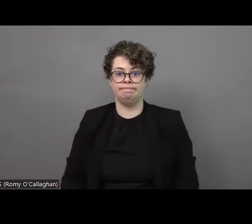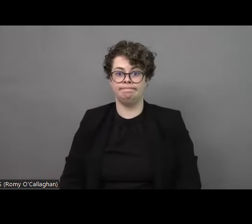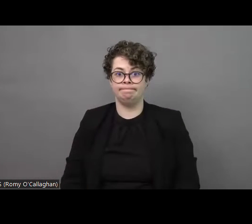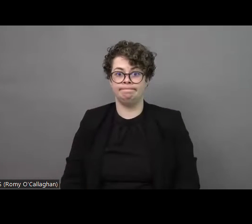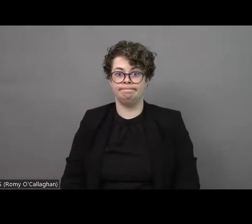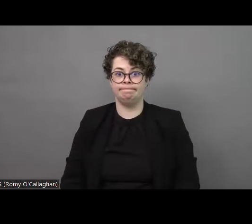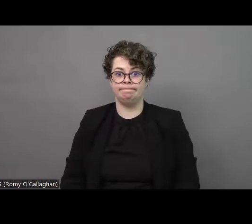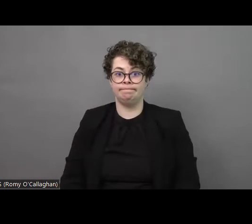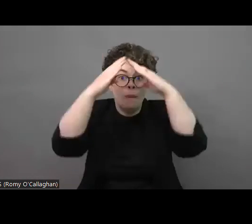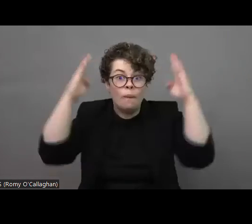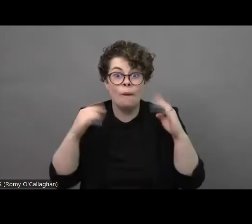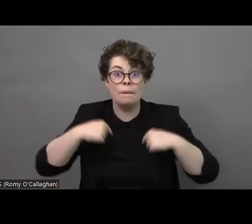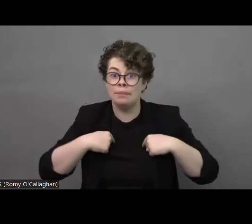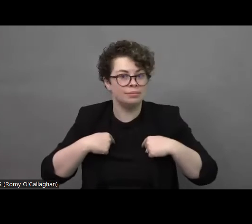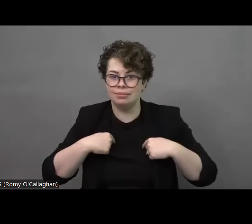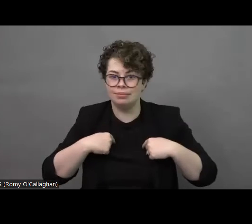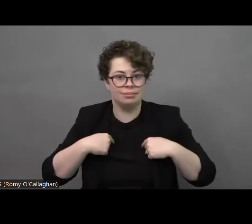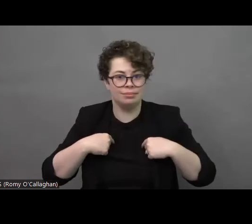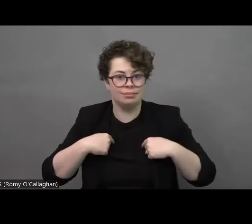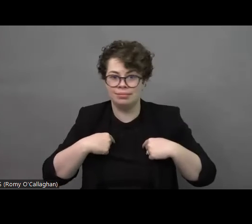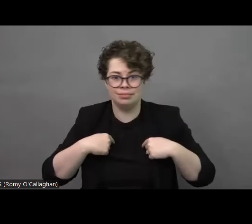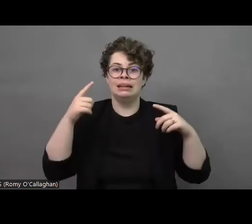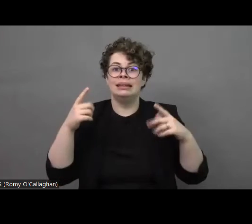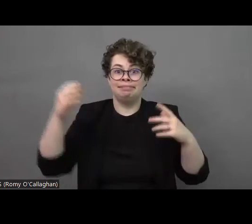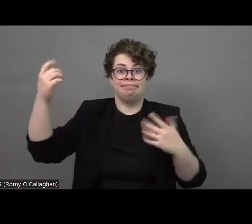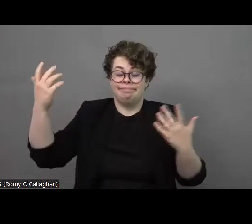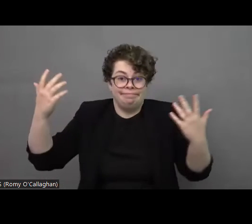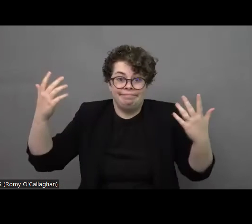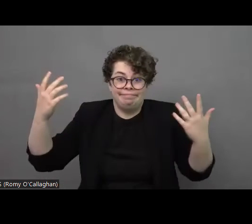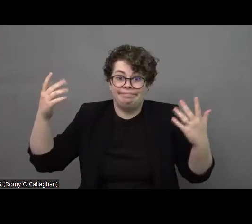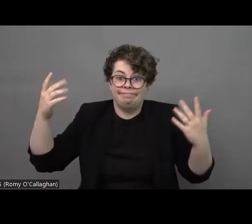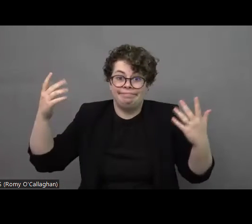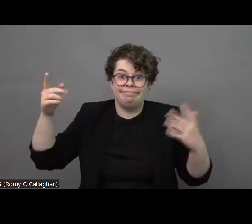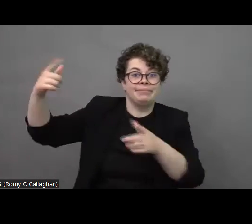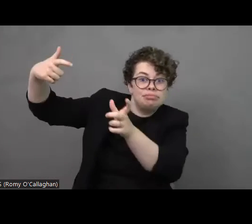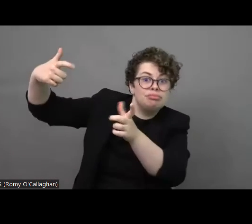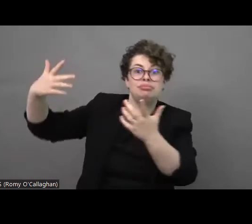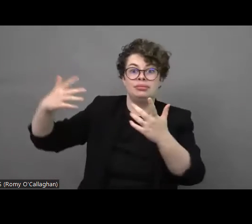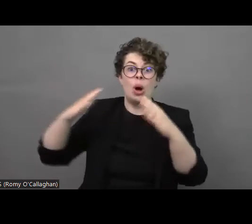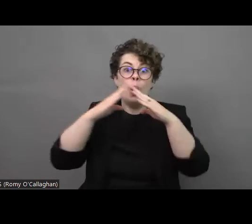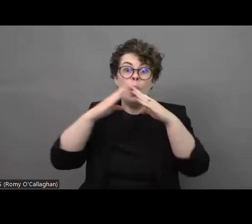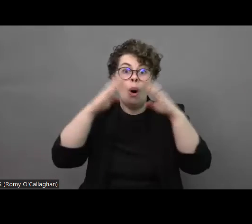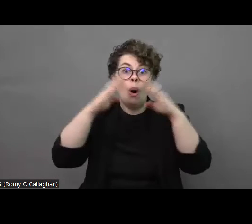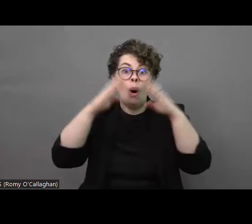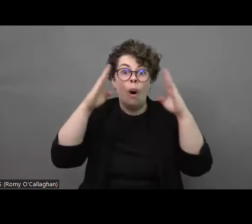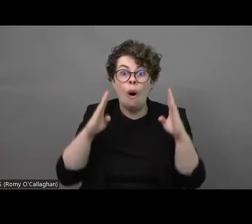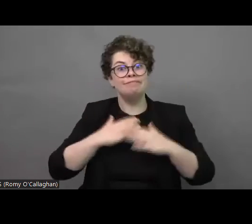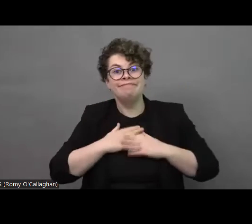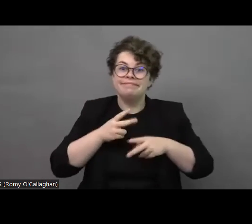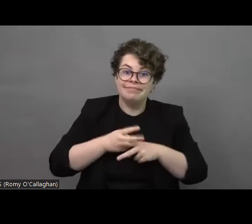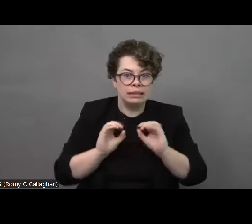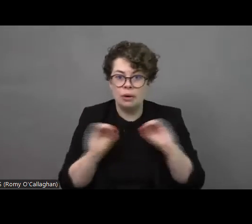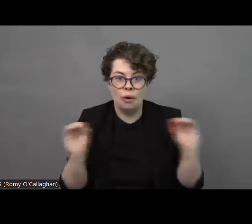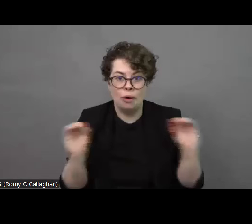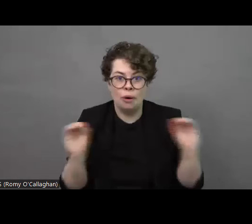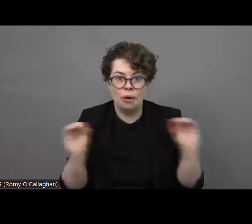not at home they're being bombed at they're being shelled by missiles so it's very difficult to say how many